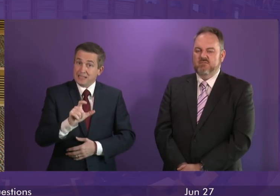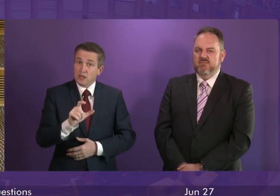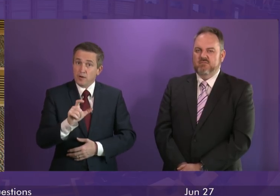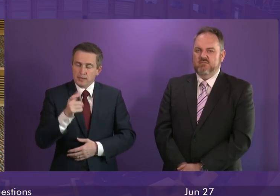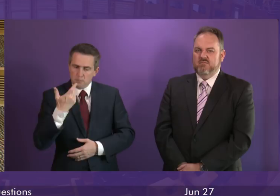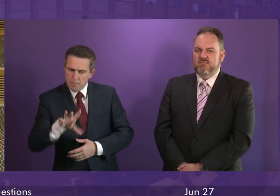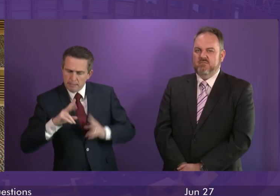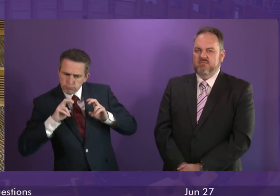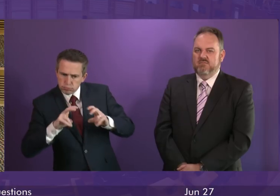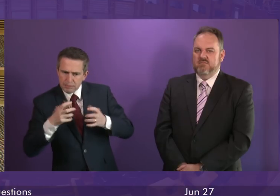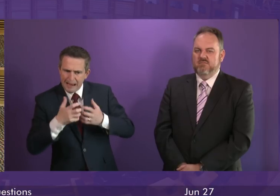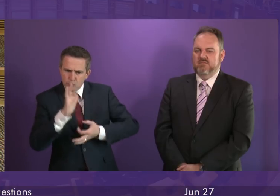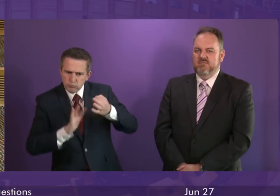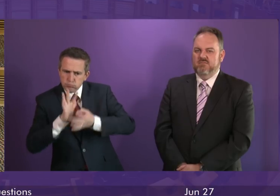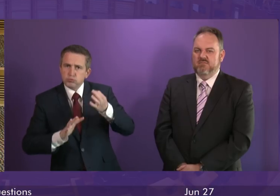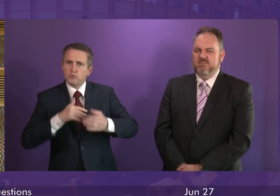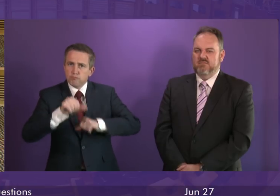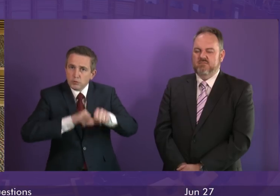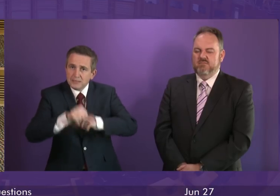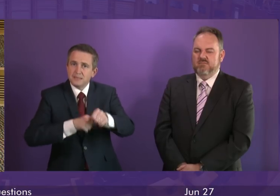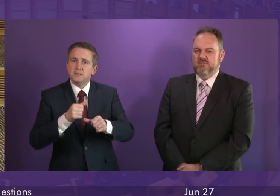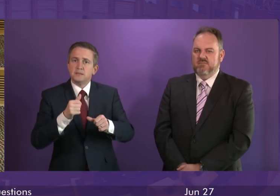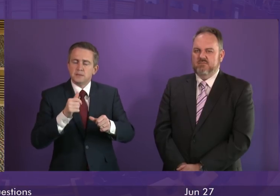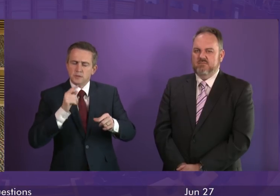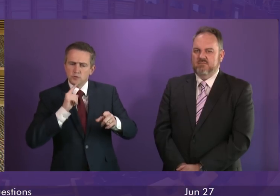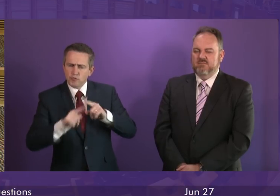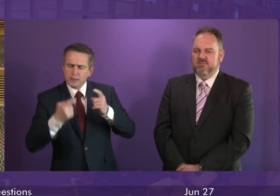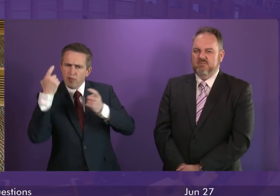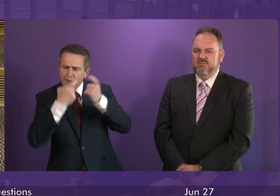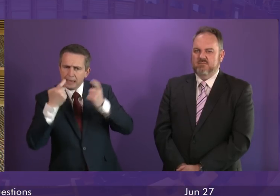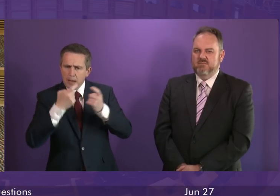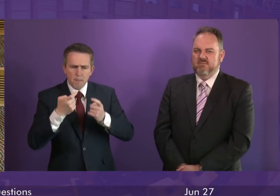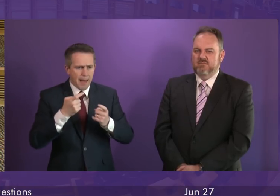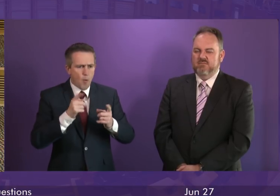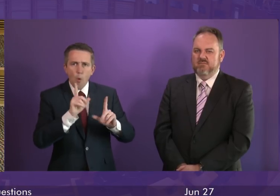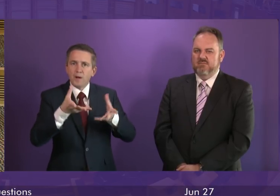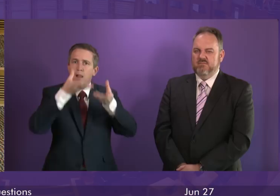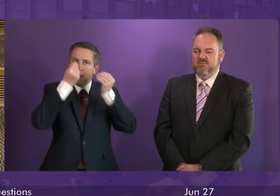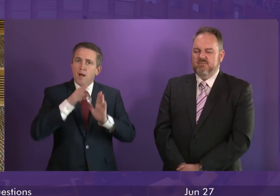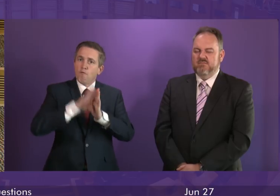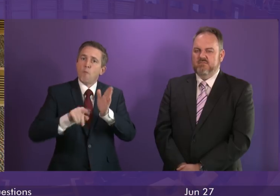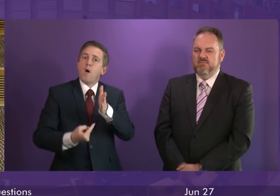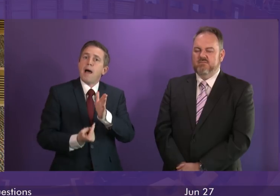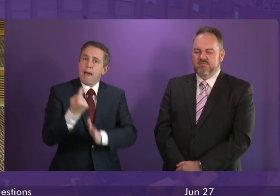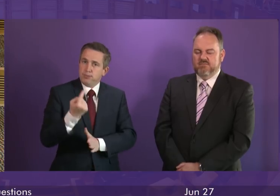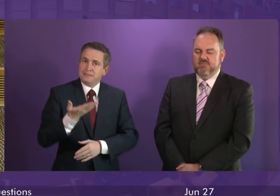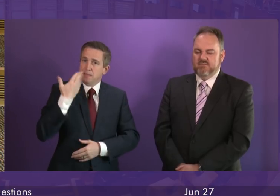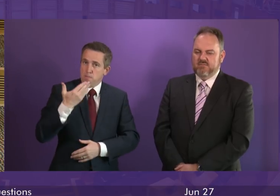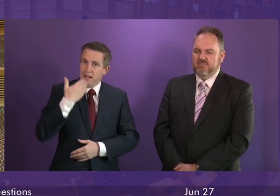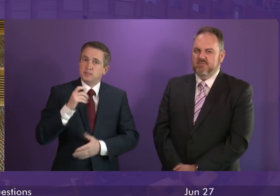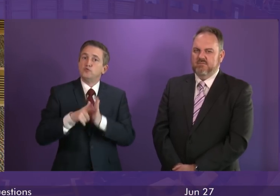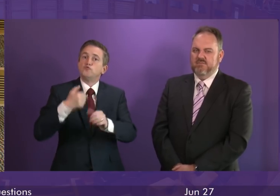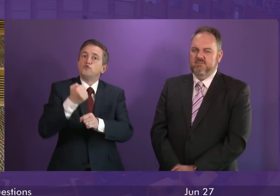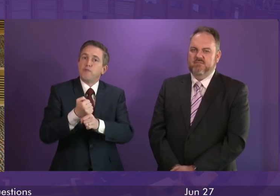that case. And of course, issues and decisions about wider considerations of that case fall to the independent law officers to take.